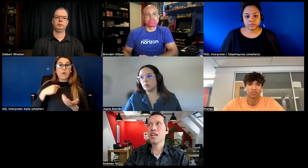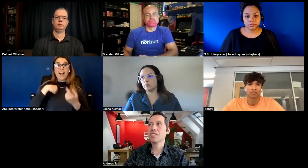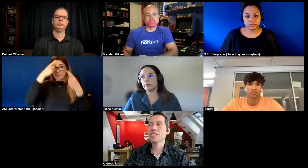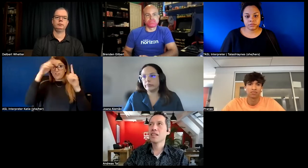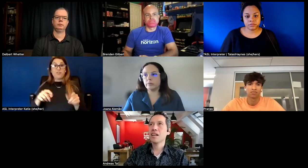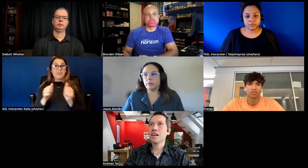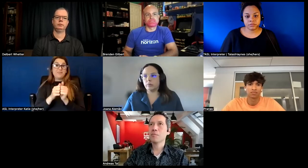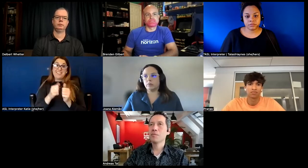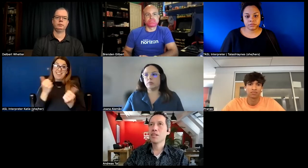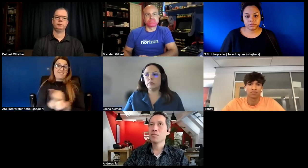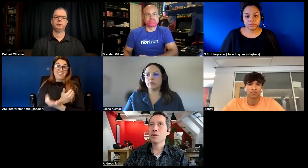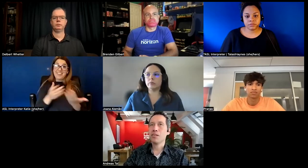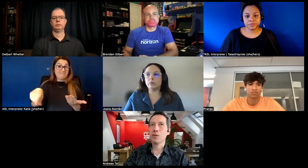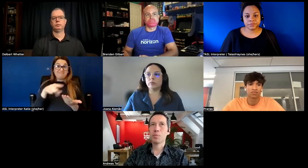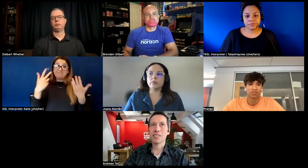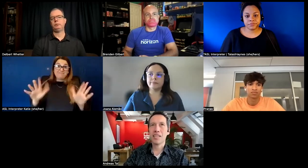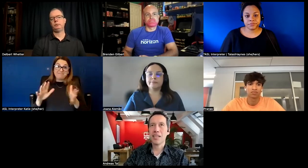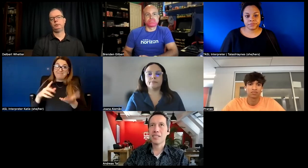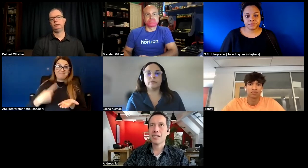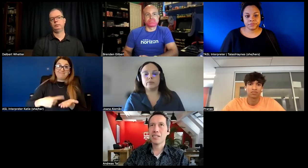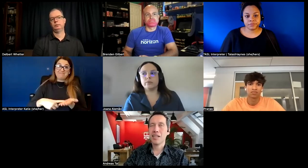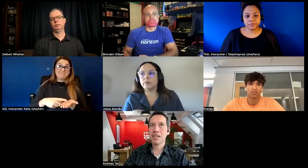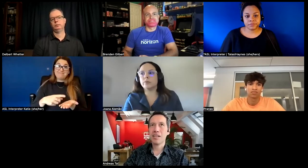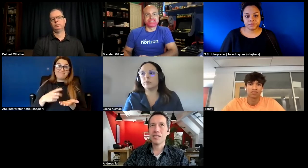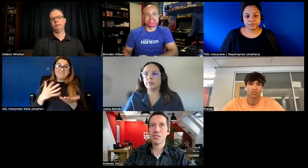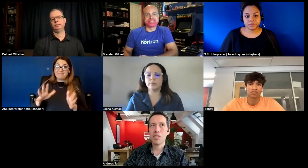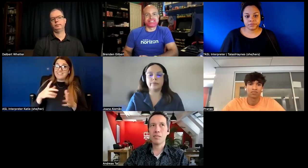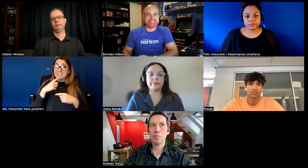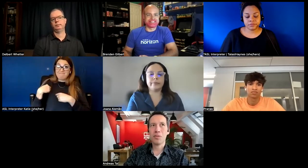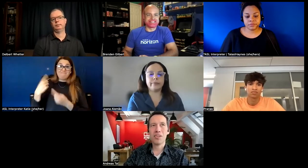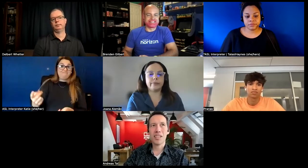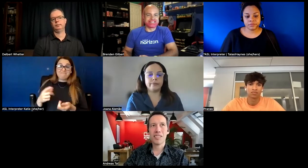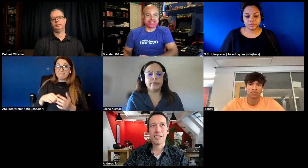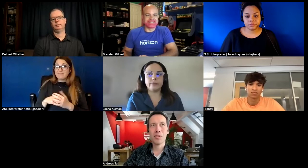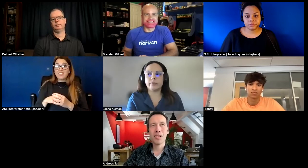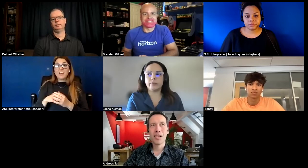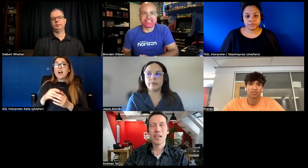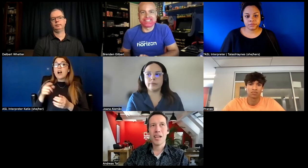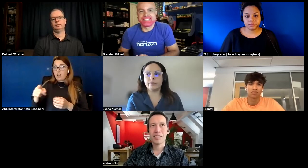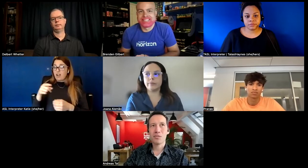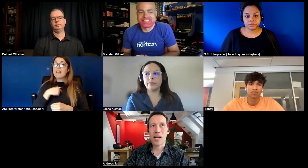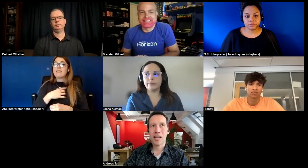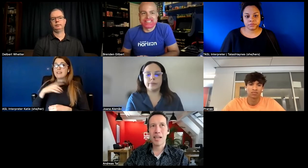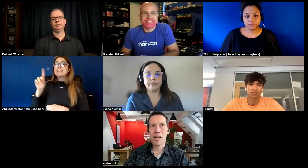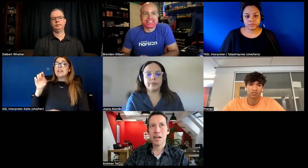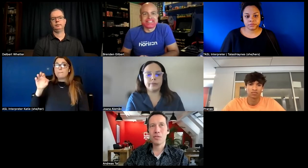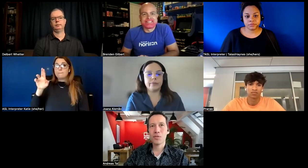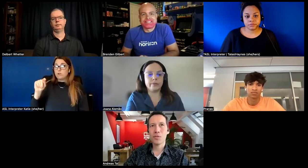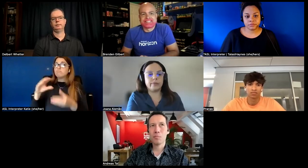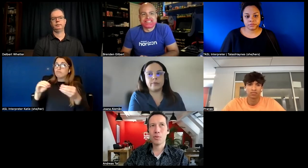that um what their gold box said that xr needs to be born accessible and it's the right time now to push